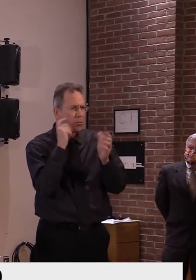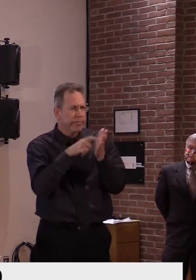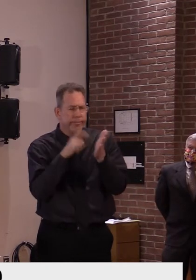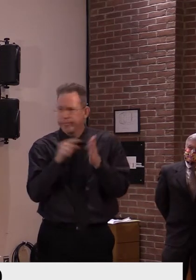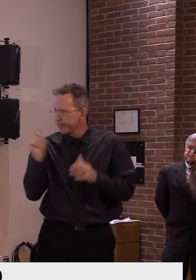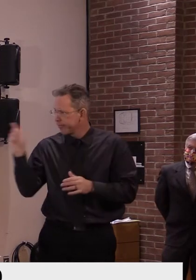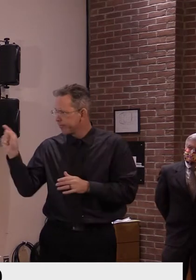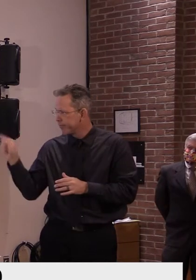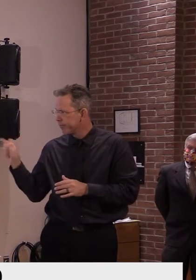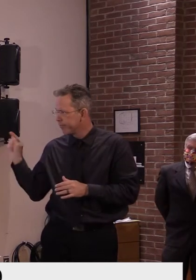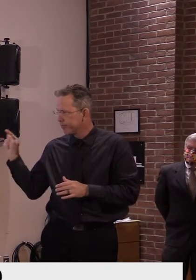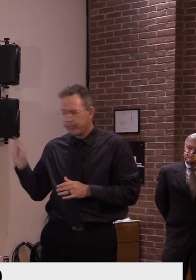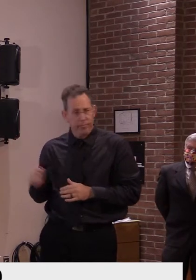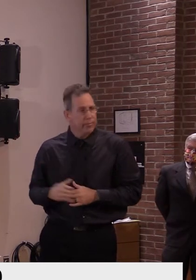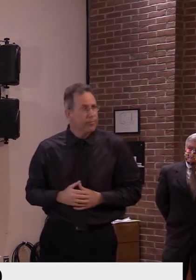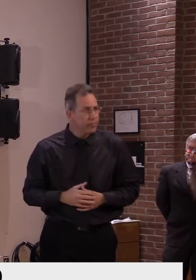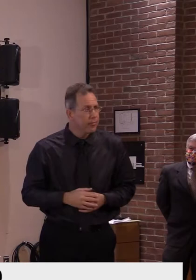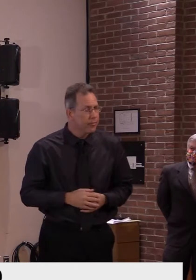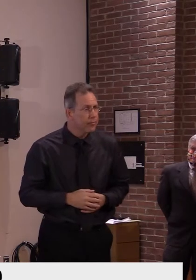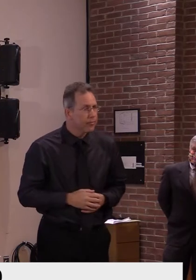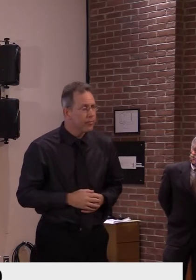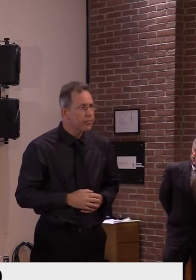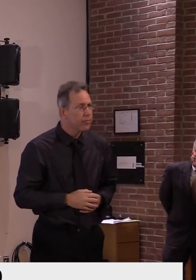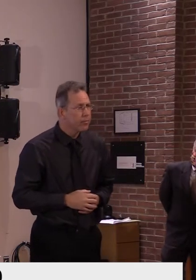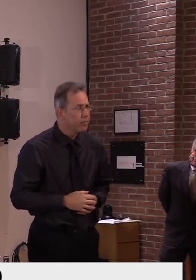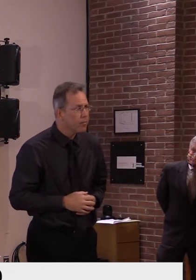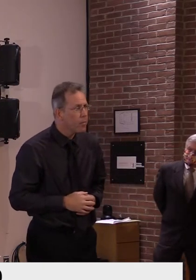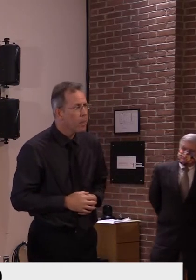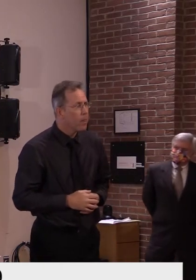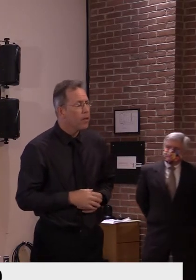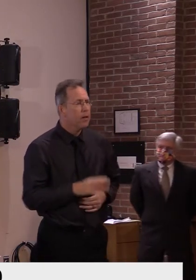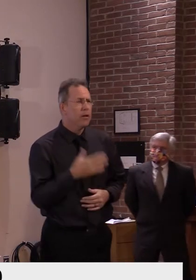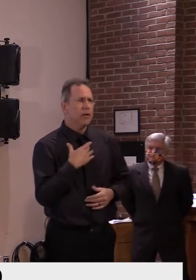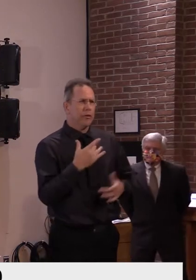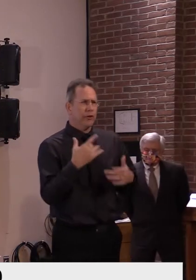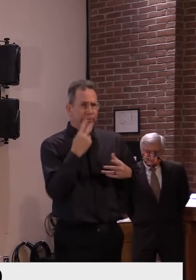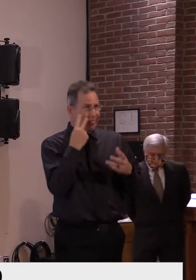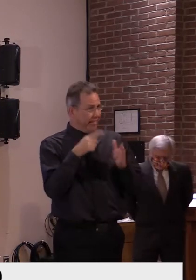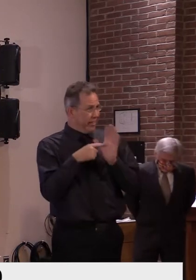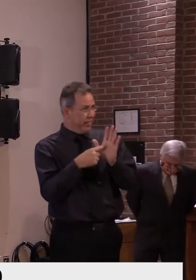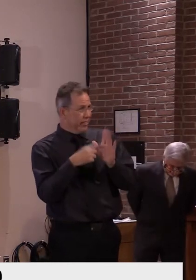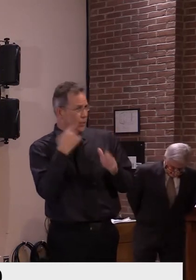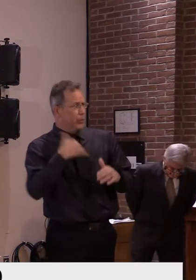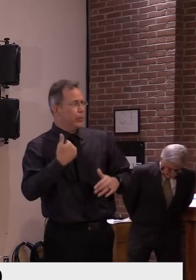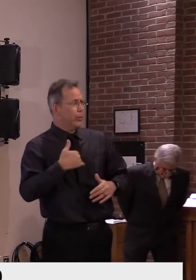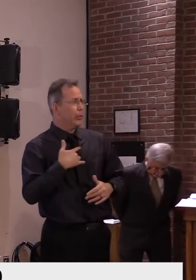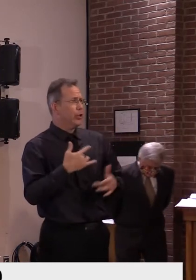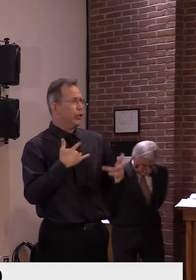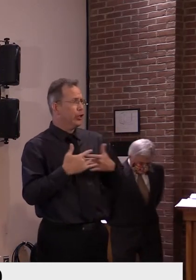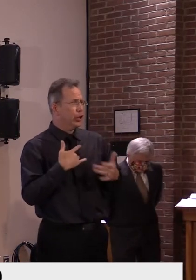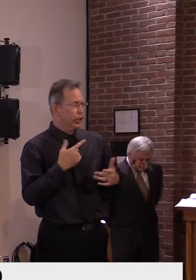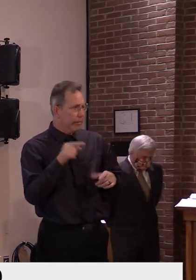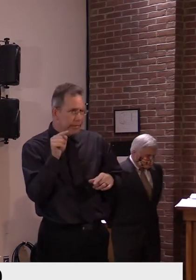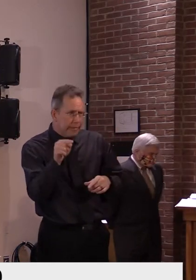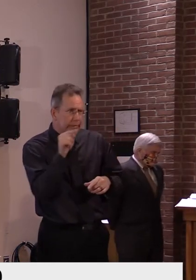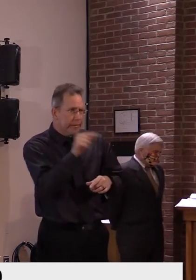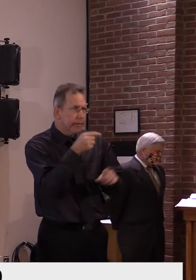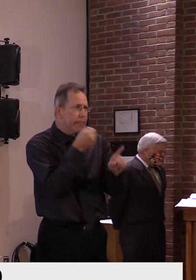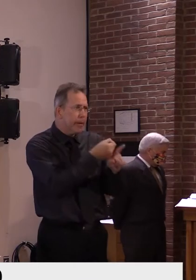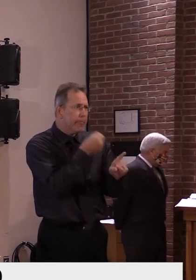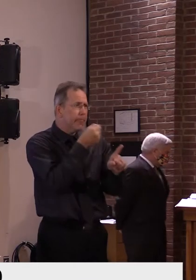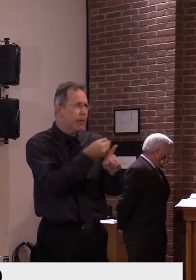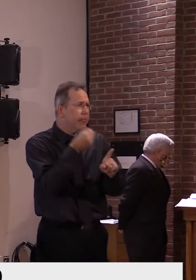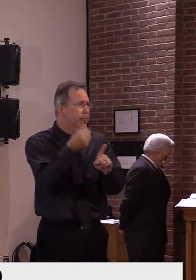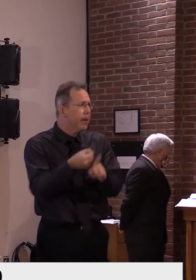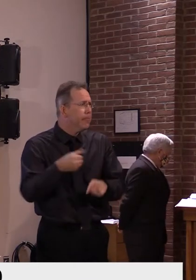I'm particularly concerned about the schools because providing our kids with the education and related school experiences they need has